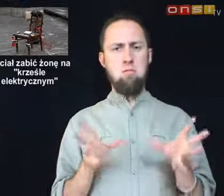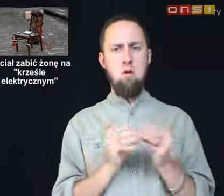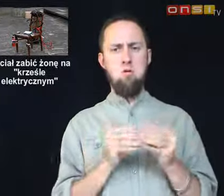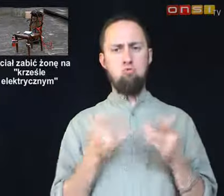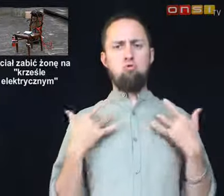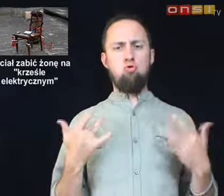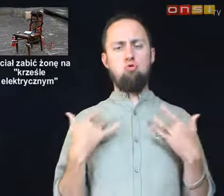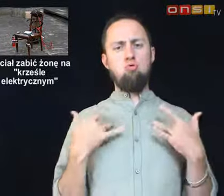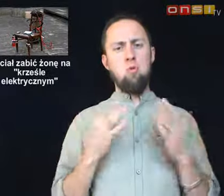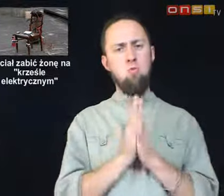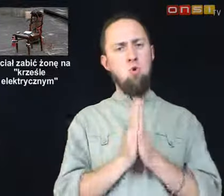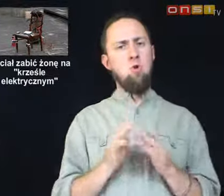Don't it's